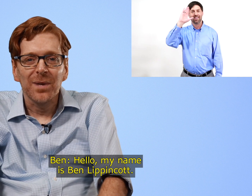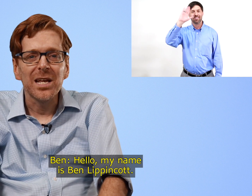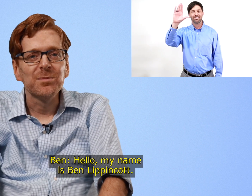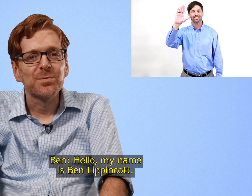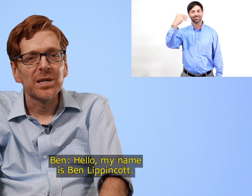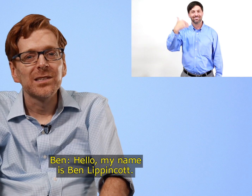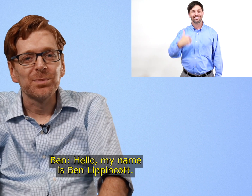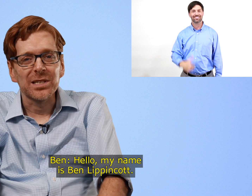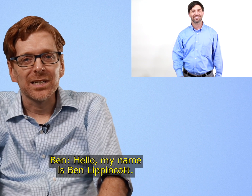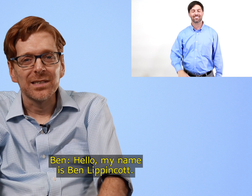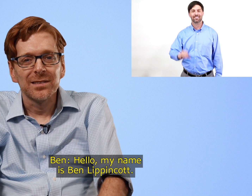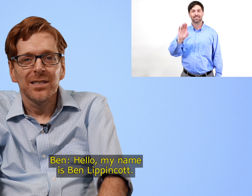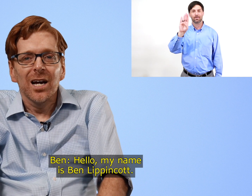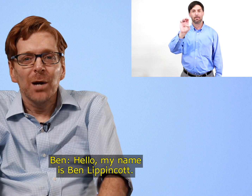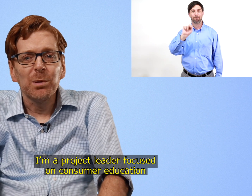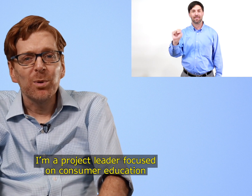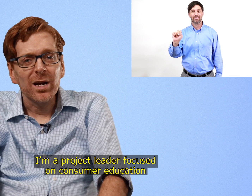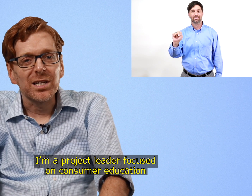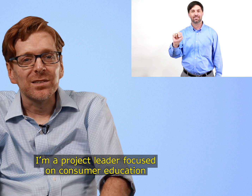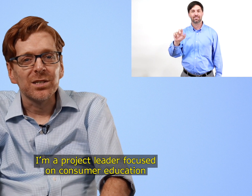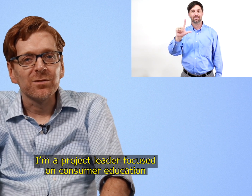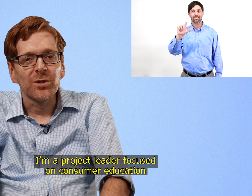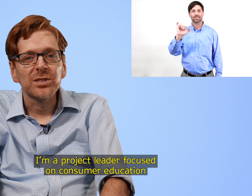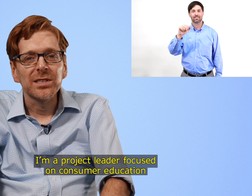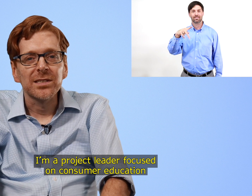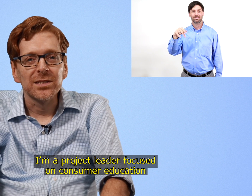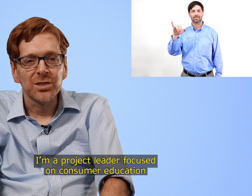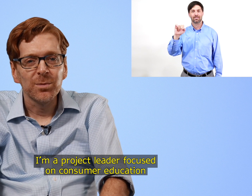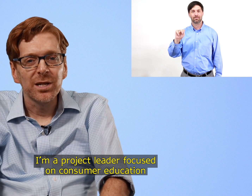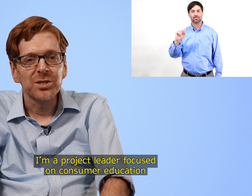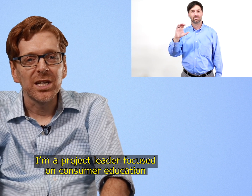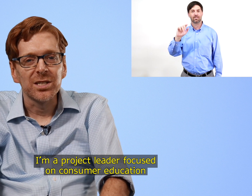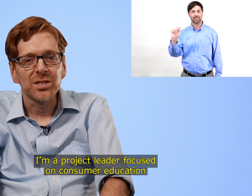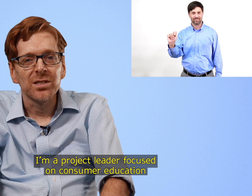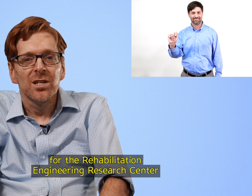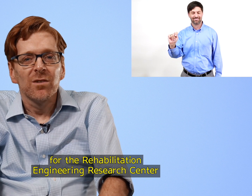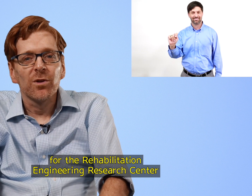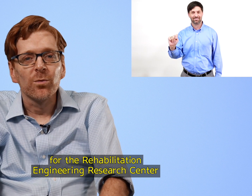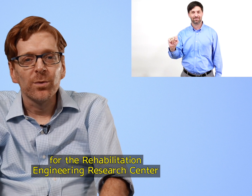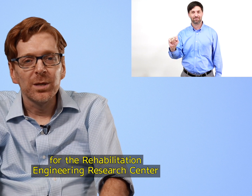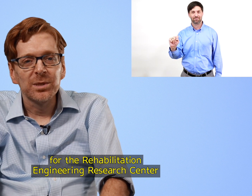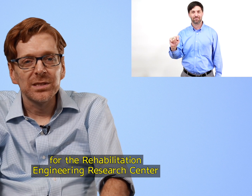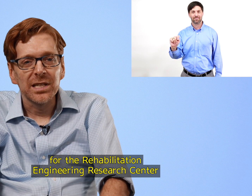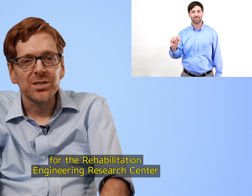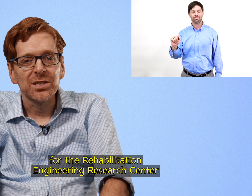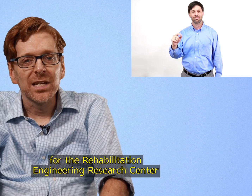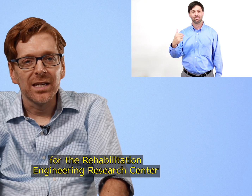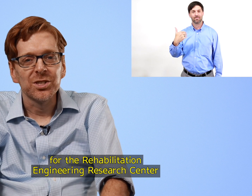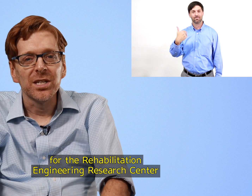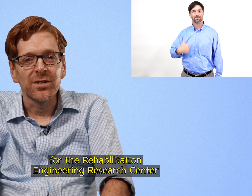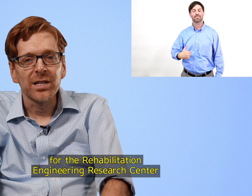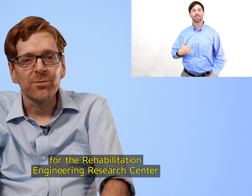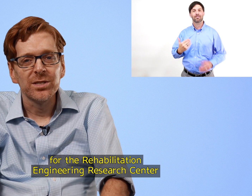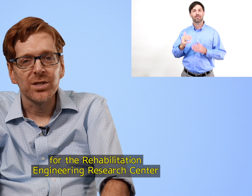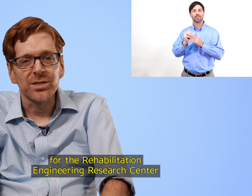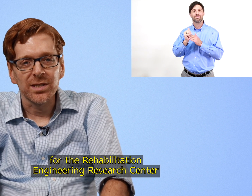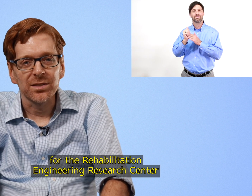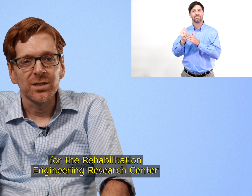my name is Ben Lippincott. I'm a project leader focused on consumer education for the Rehabilitation Engineering Research Center